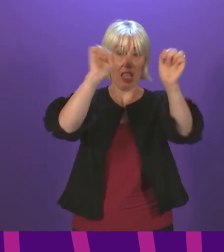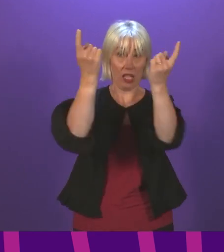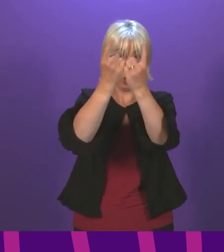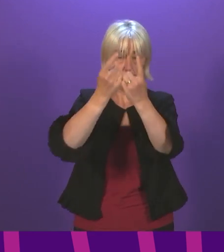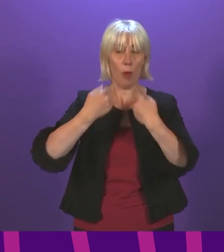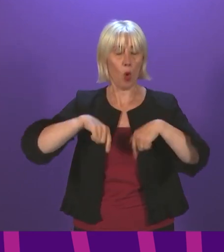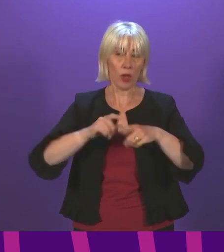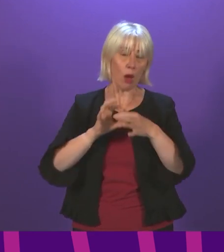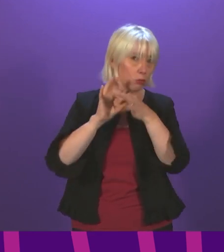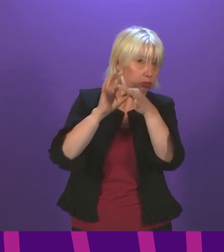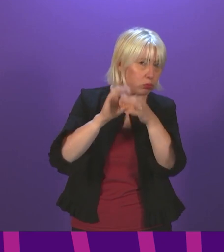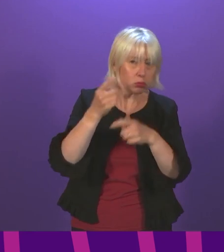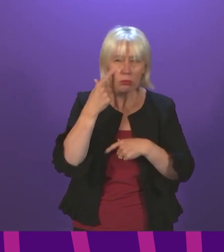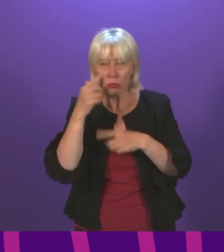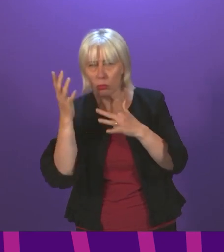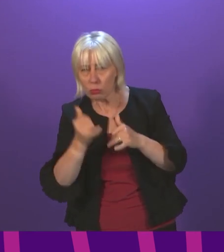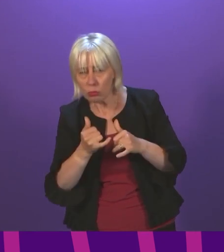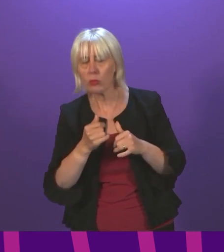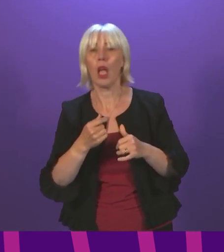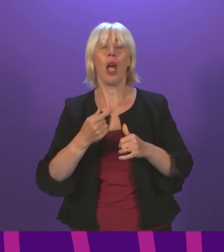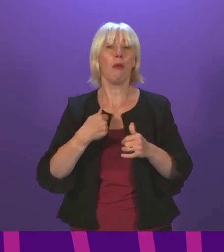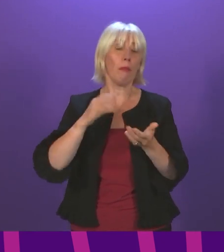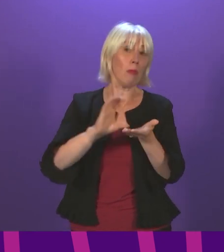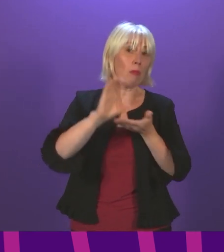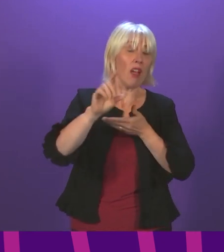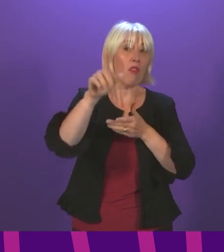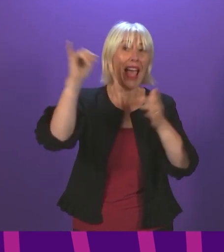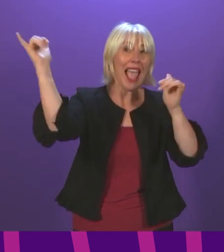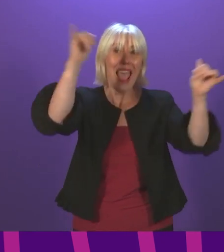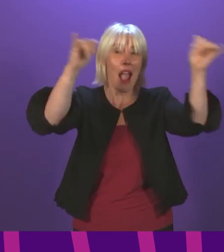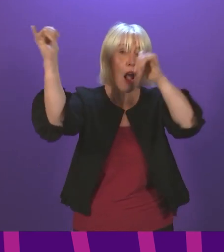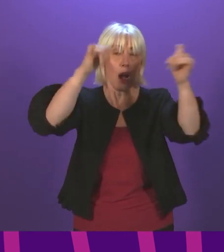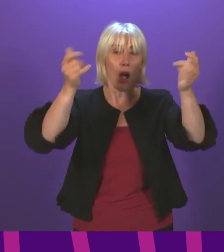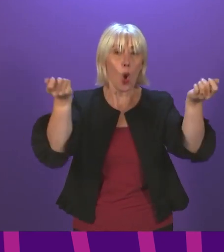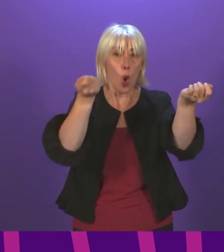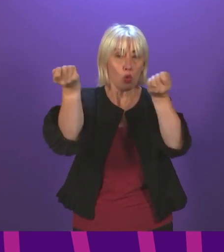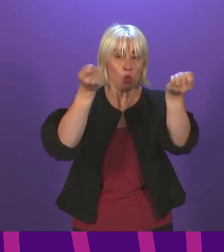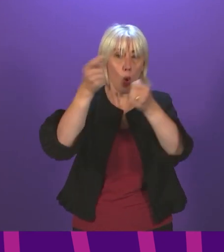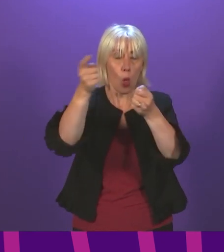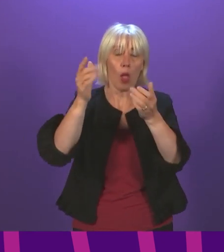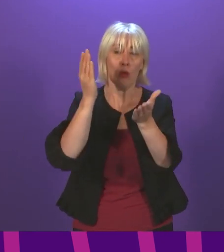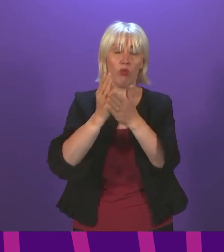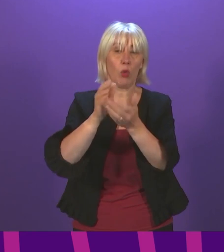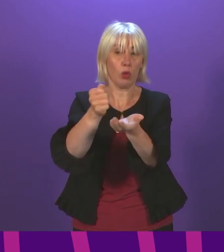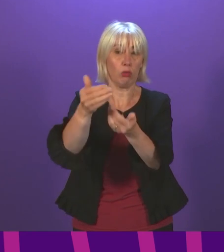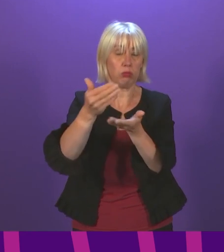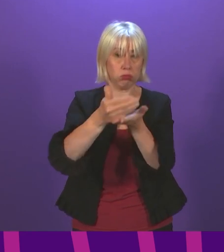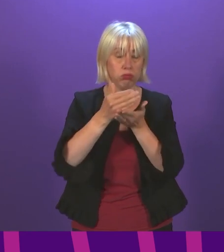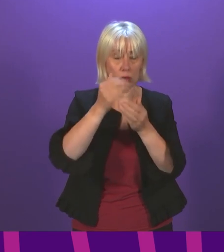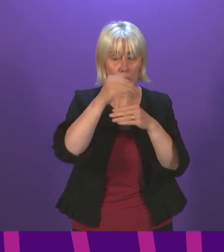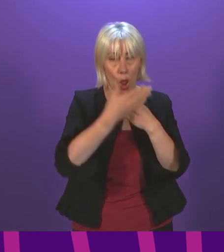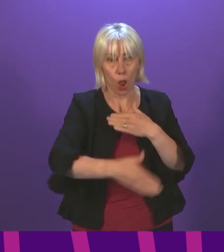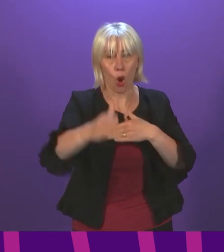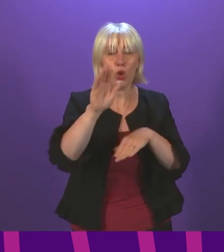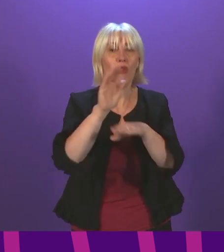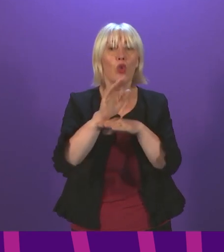monitoring the process closely. The investment being made in air traffic control is essential to secure the long-term future of air services in the